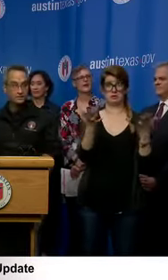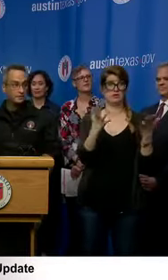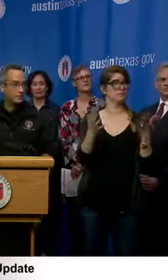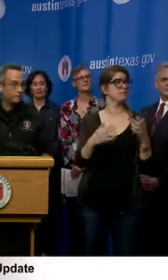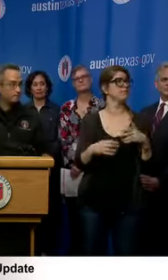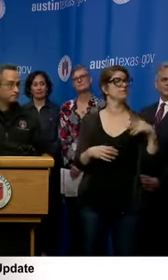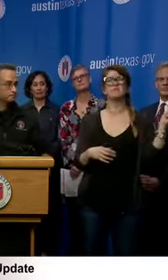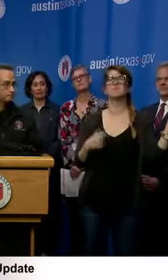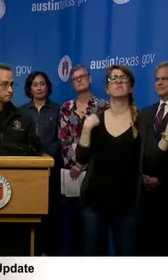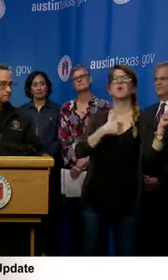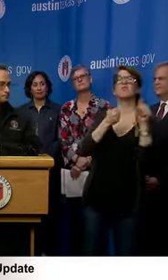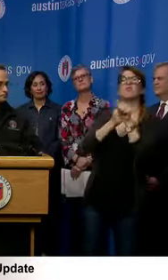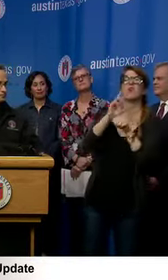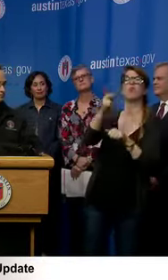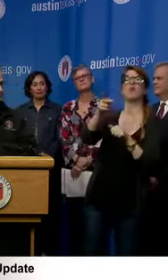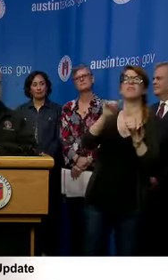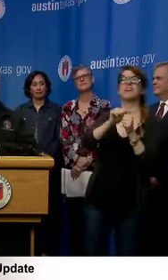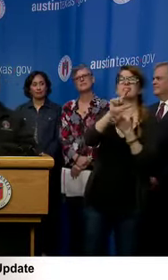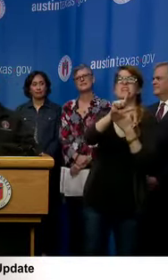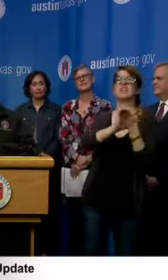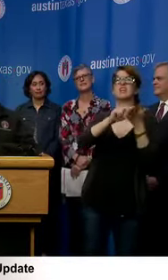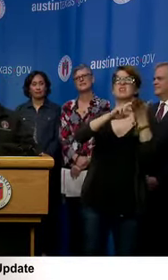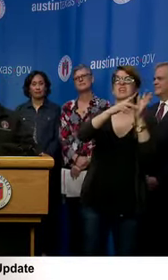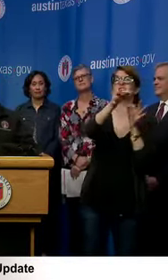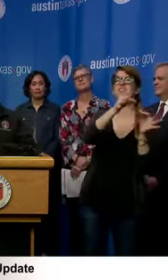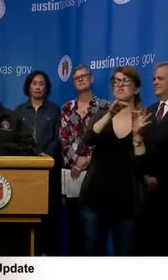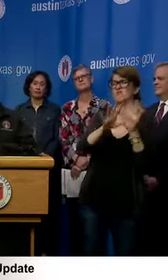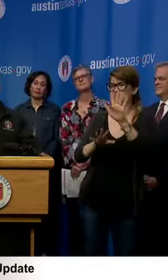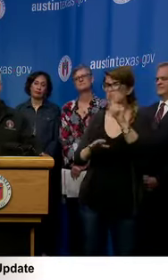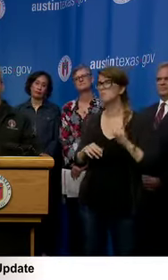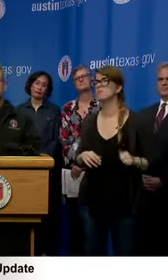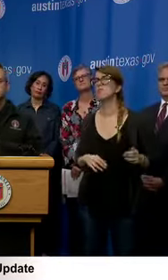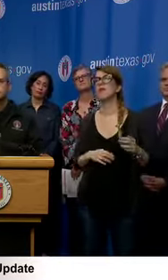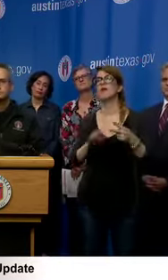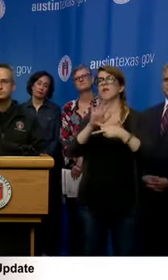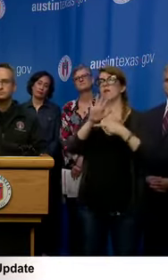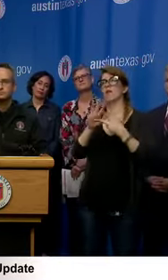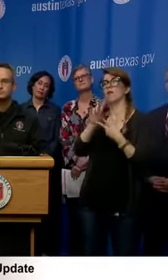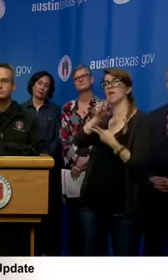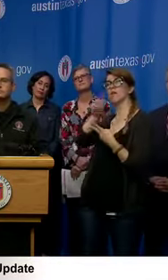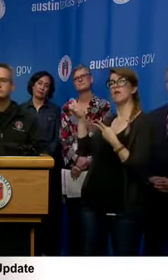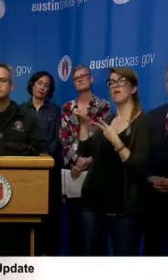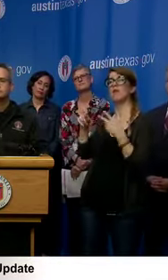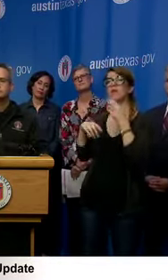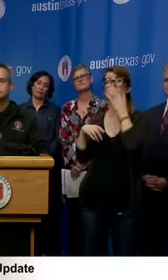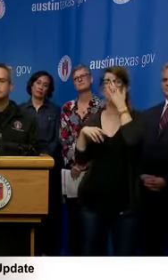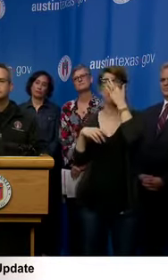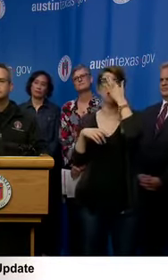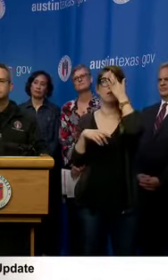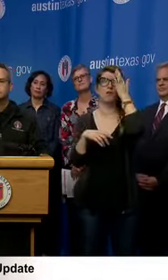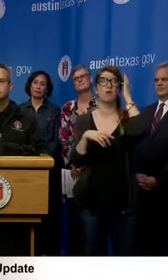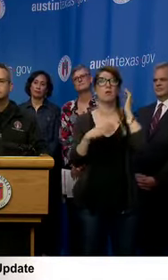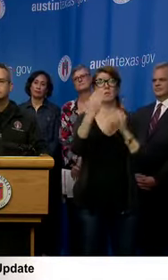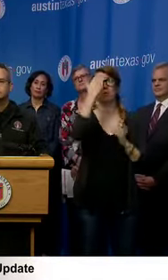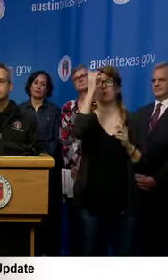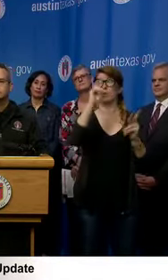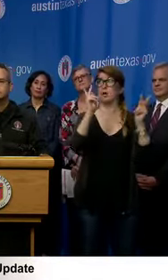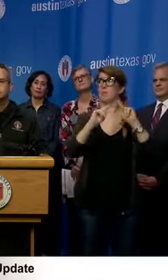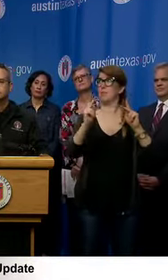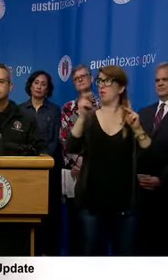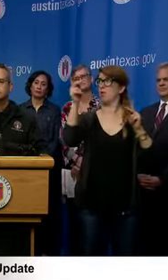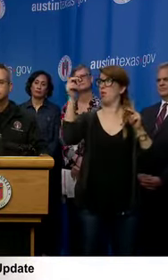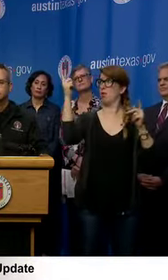That's something we'll have to follow up with you. That's probably a legal definition. Okay, then, secondly, is the threshold or knowing where the guests came from, is that what